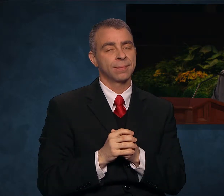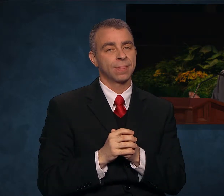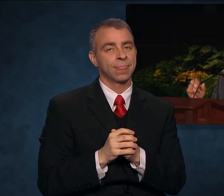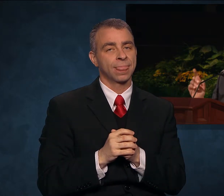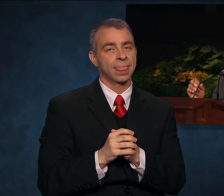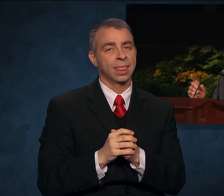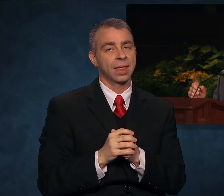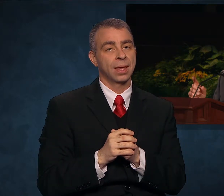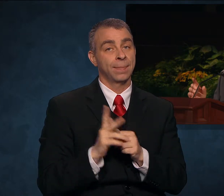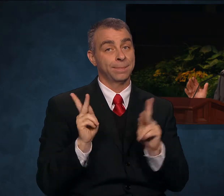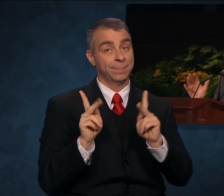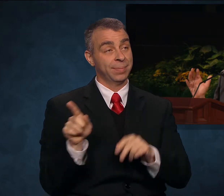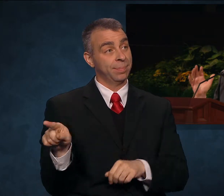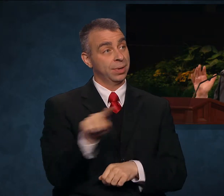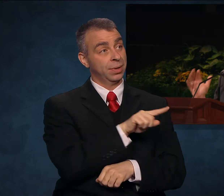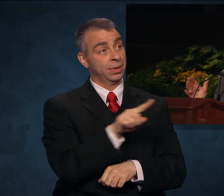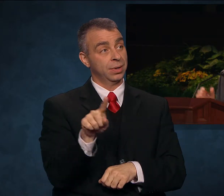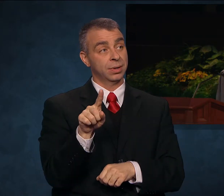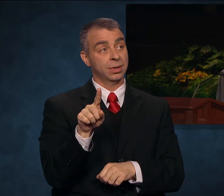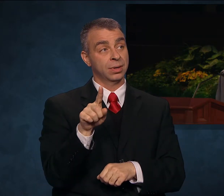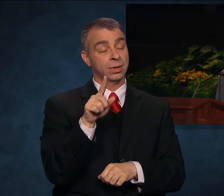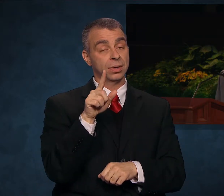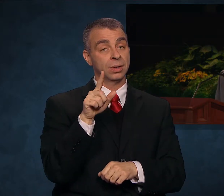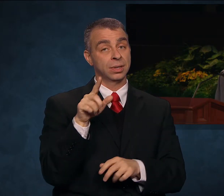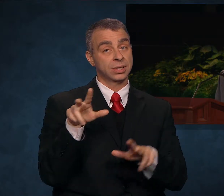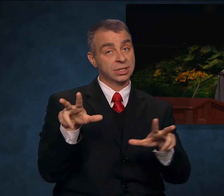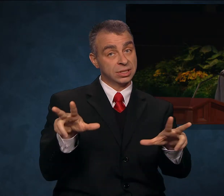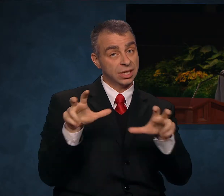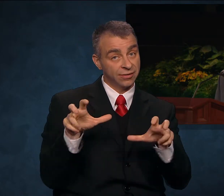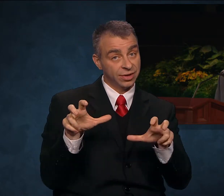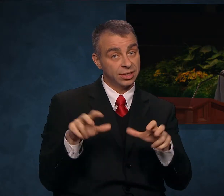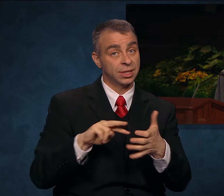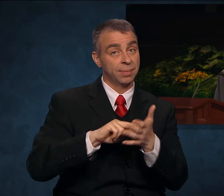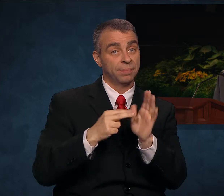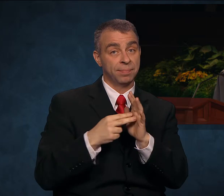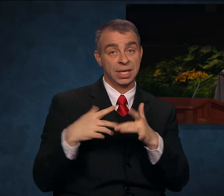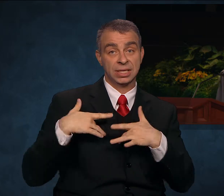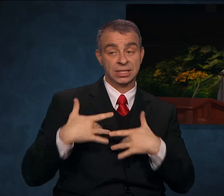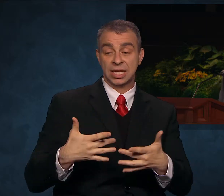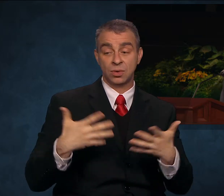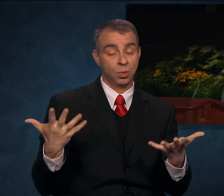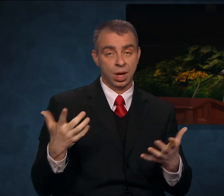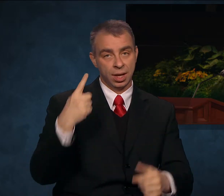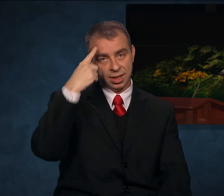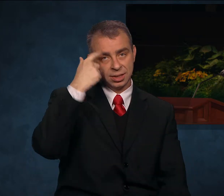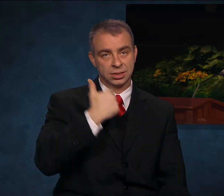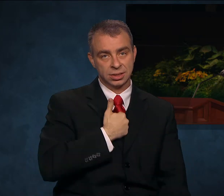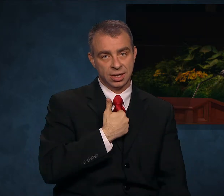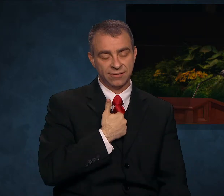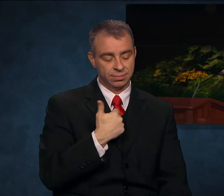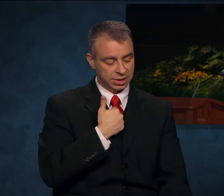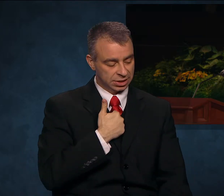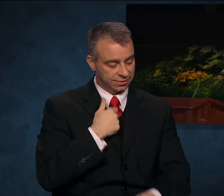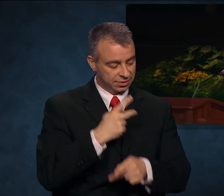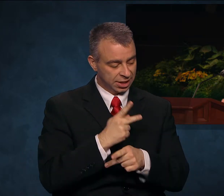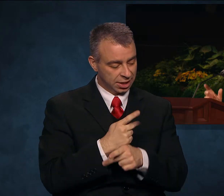who are selfish seek their own interest and pleasure above all else.